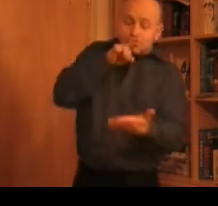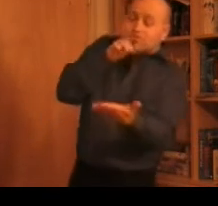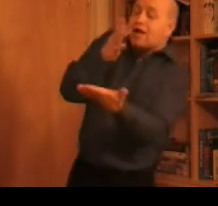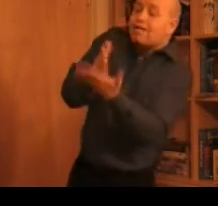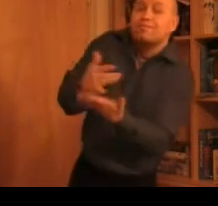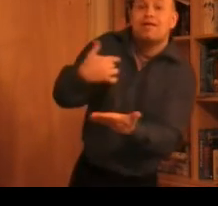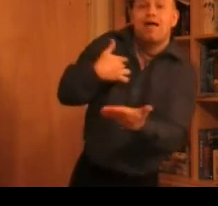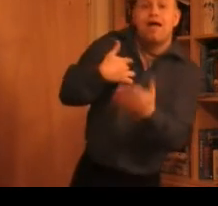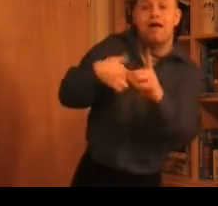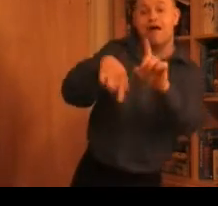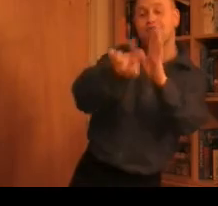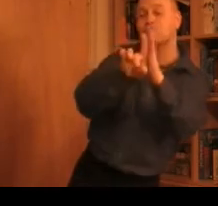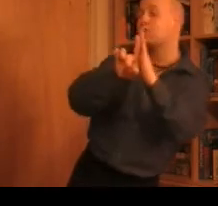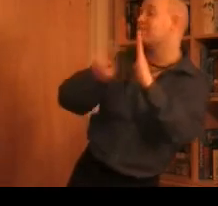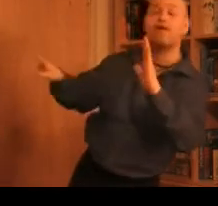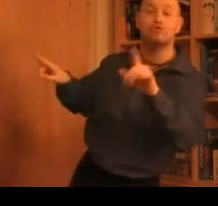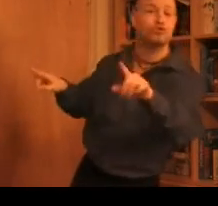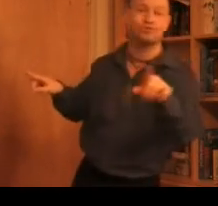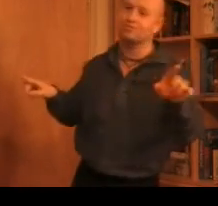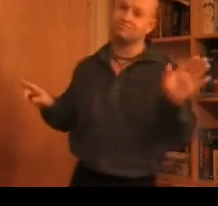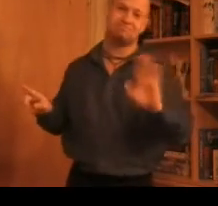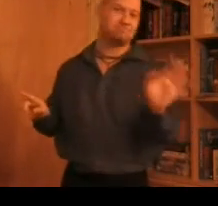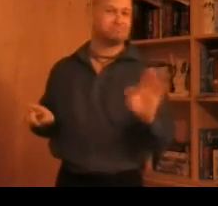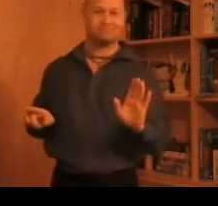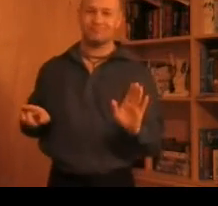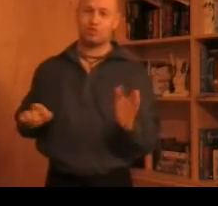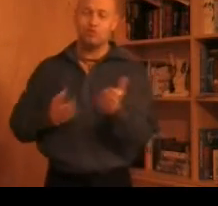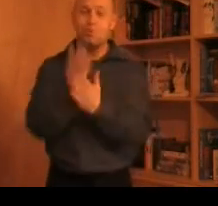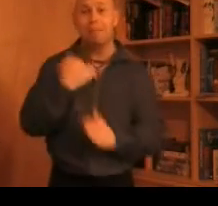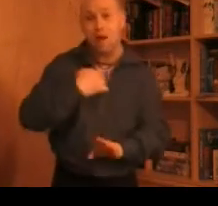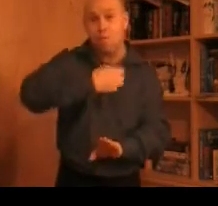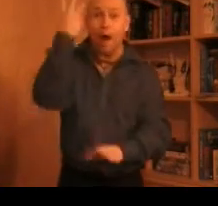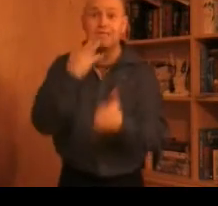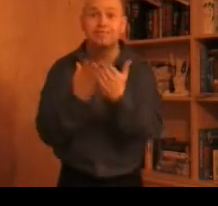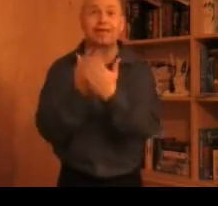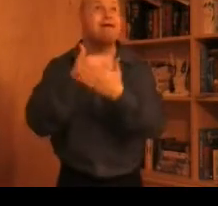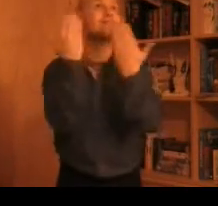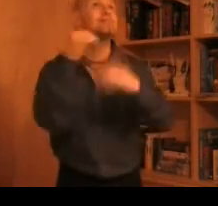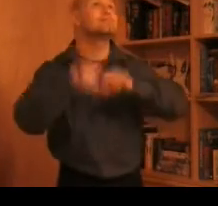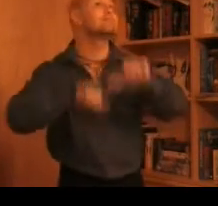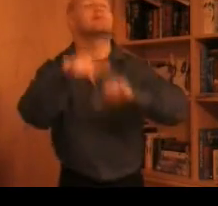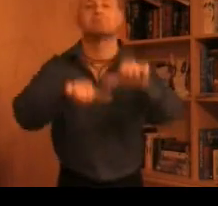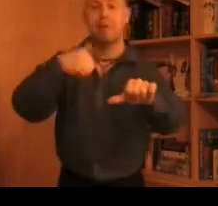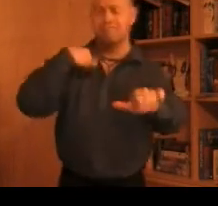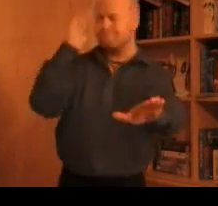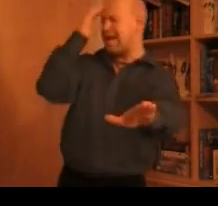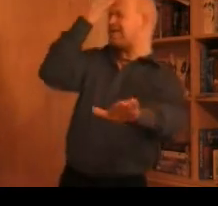I never loved you All through my wild days My mad